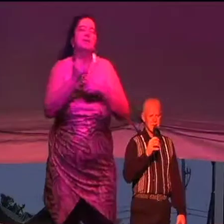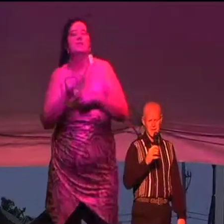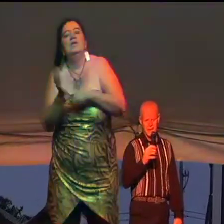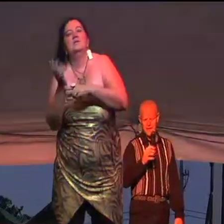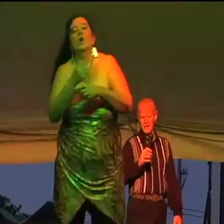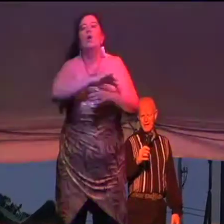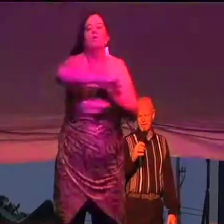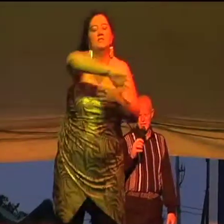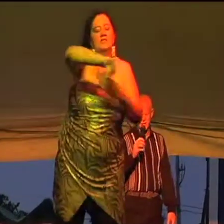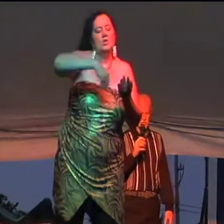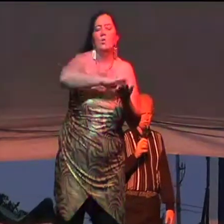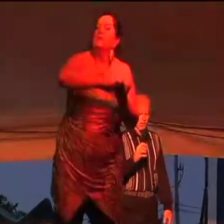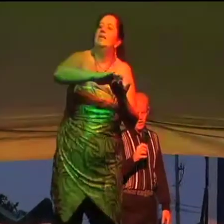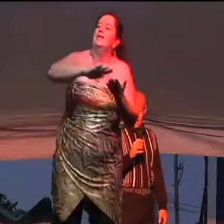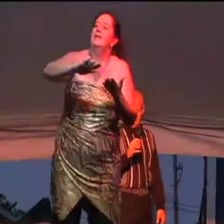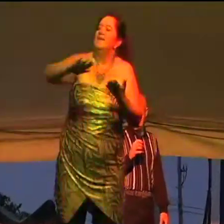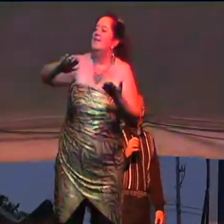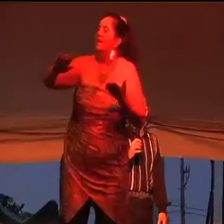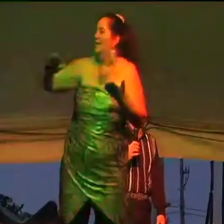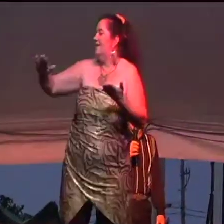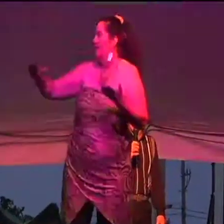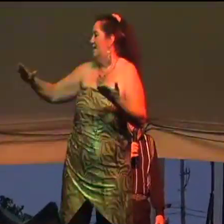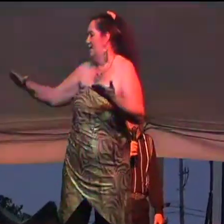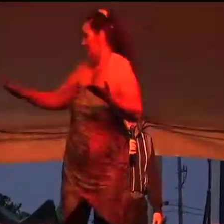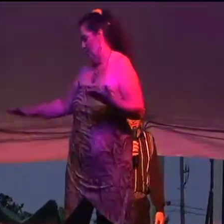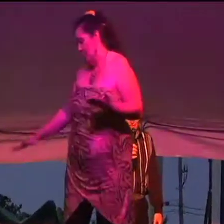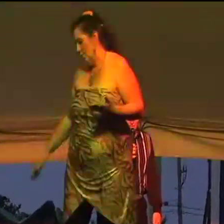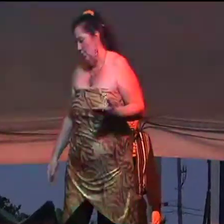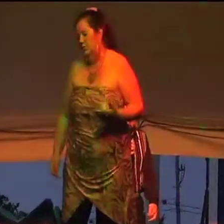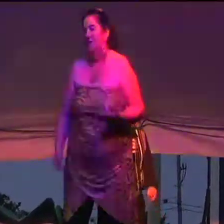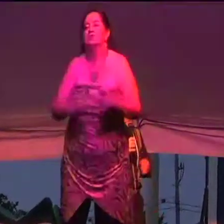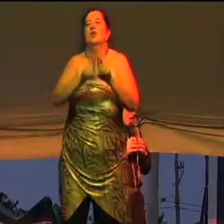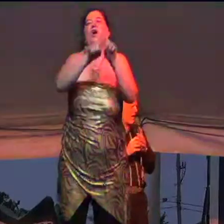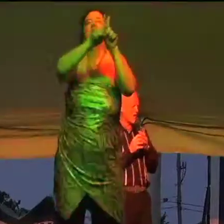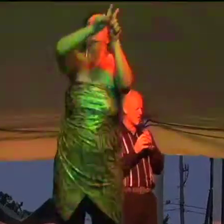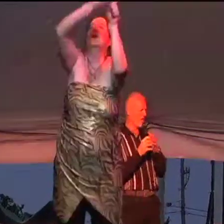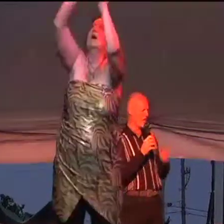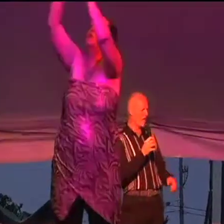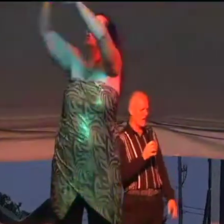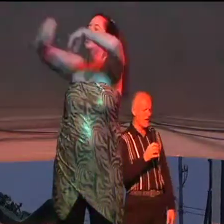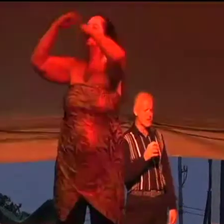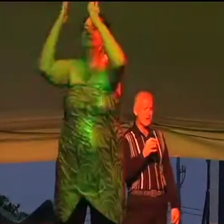Made it all seem so clean In a single star shone over Christmas